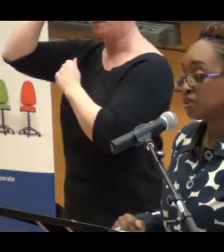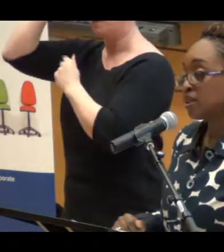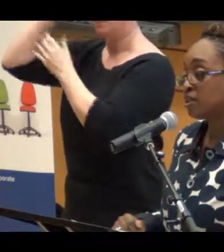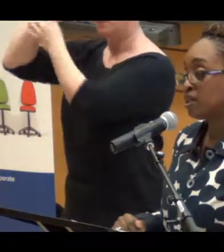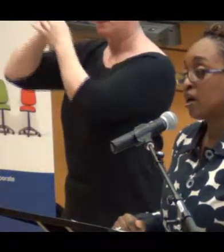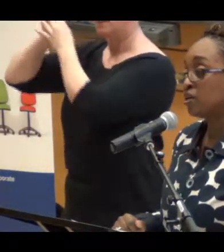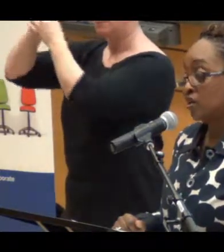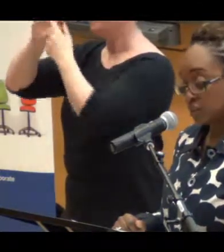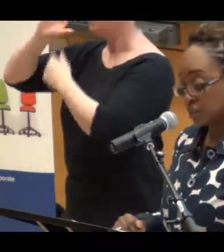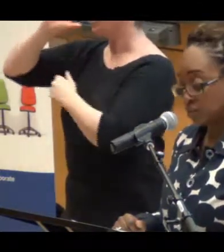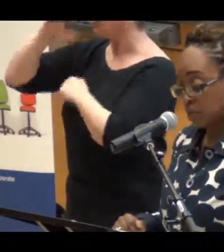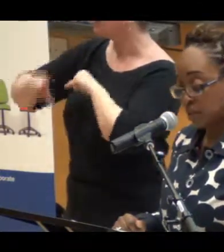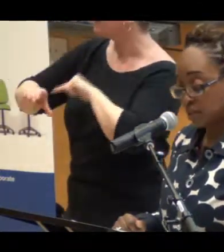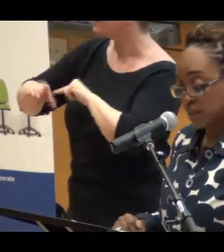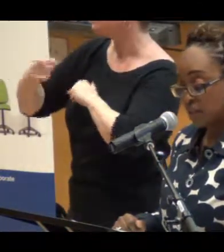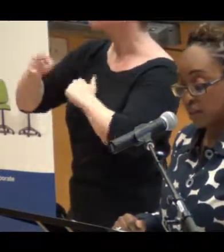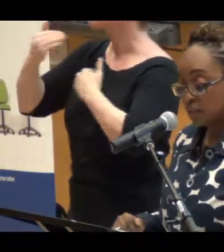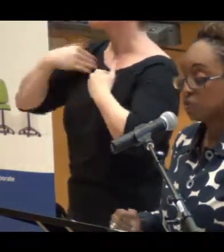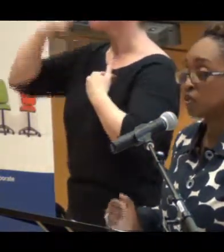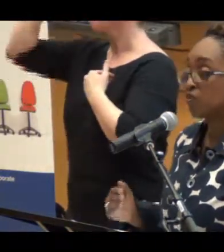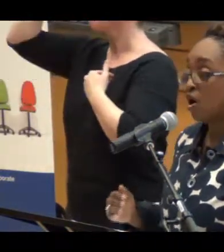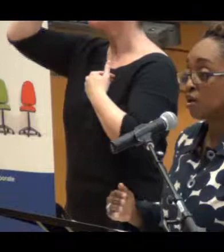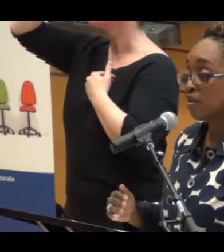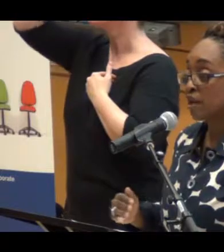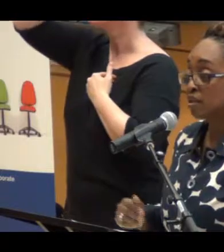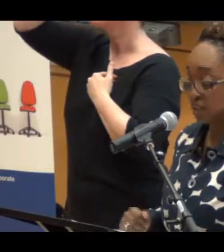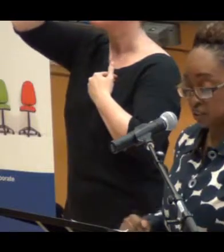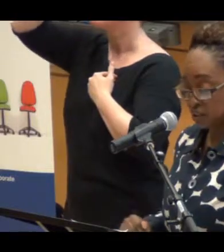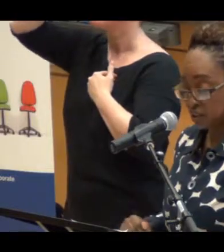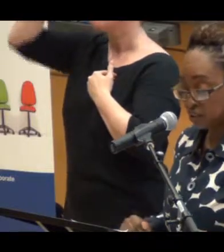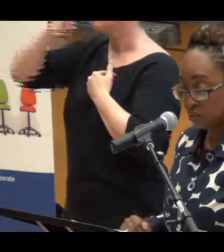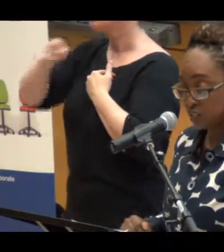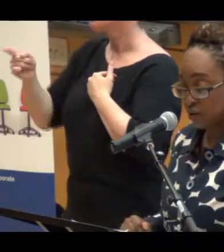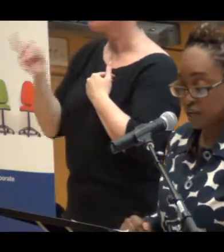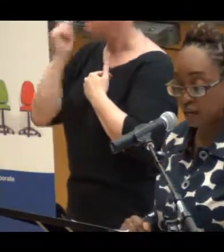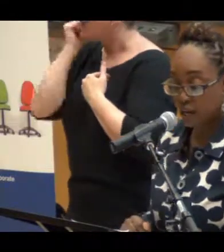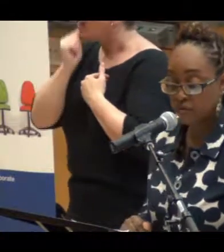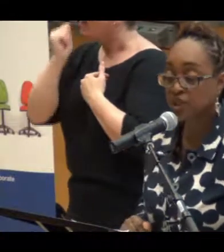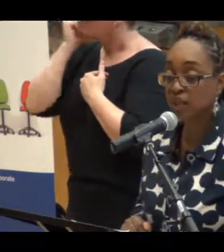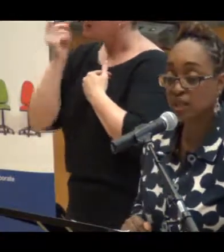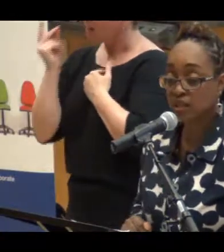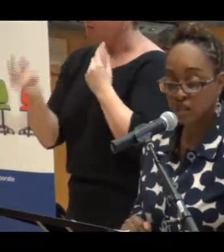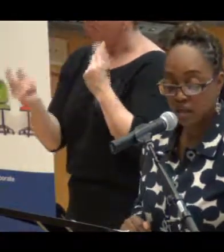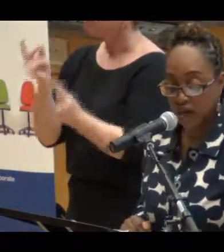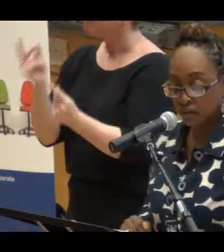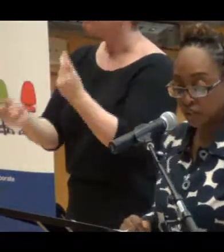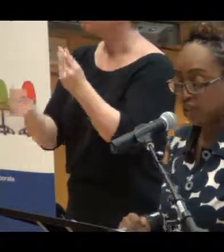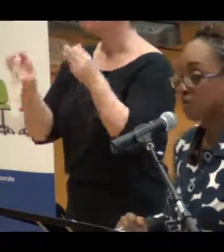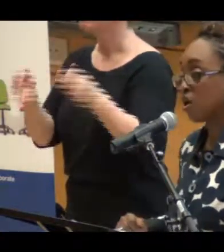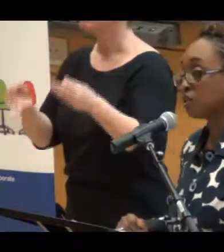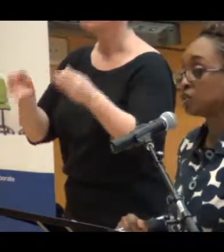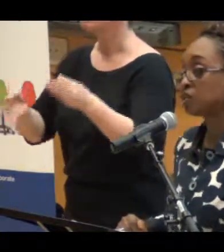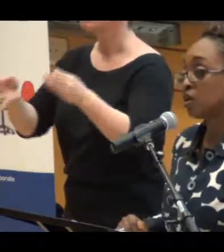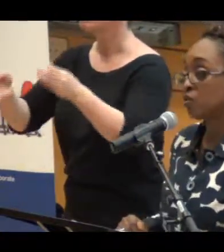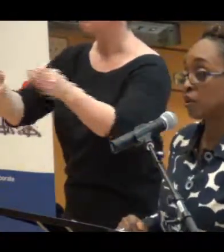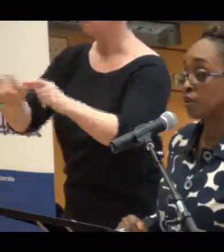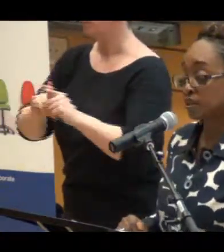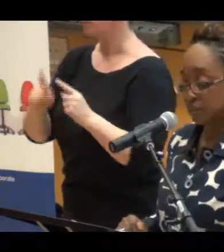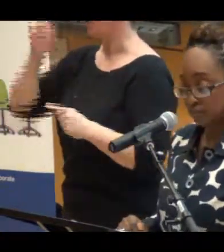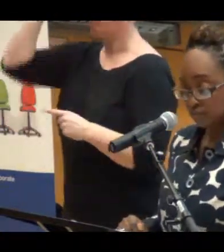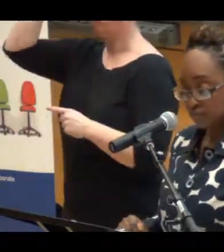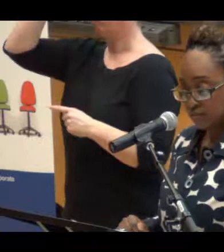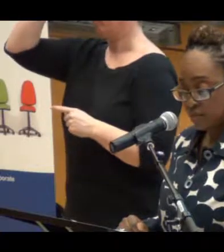elephant represents the unconscious mind and the hundreds of automatic decisions we carry out every second outside of conscious